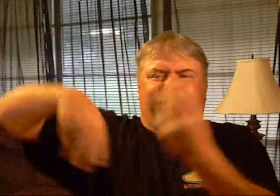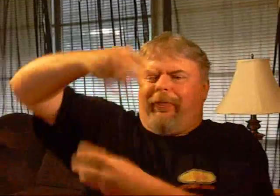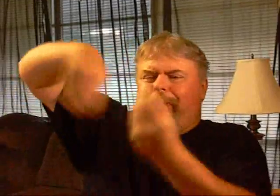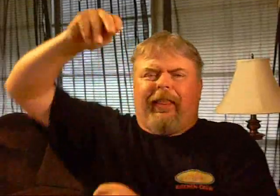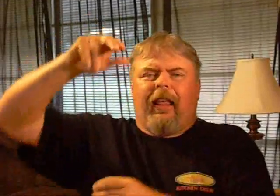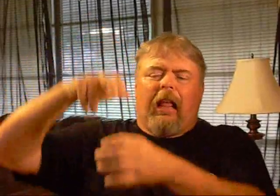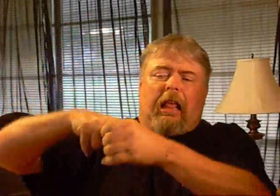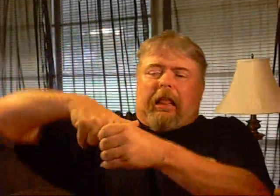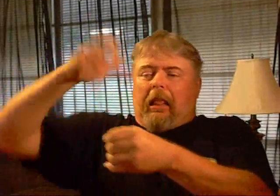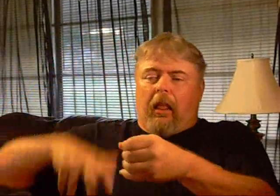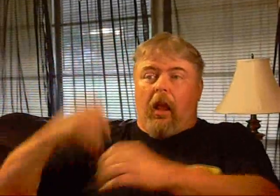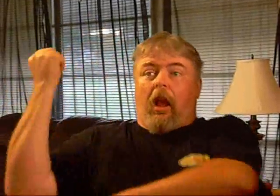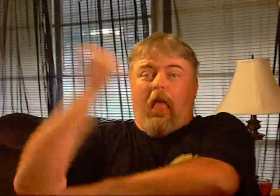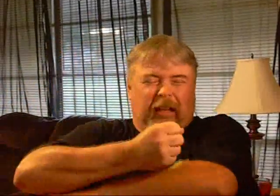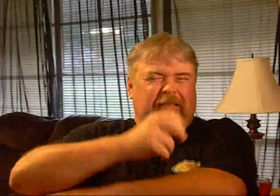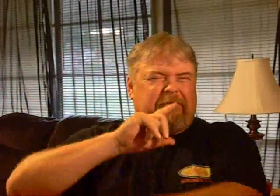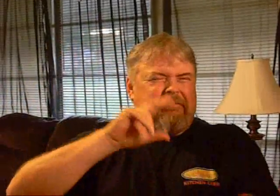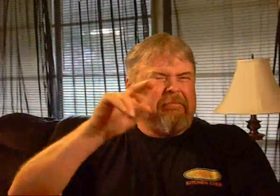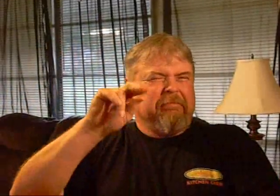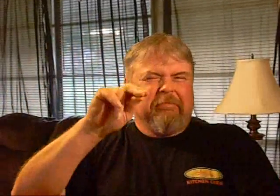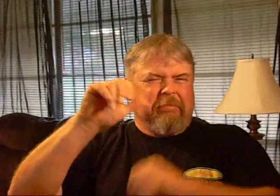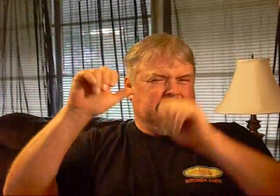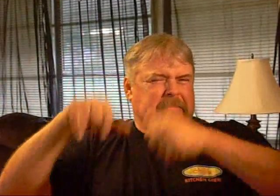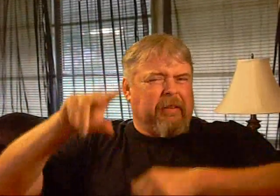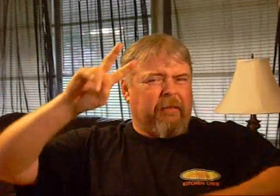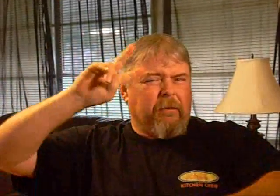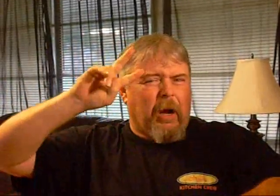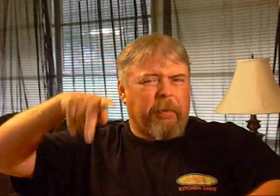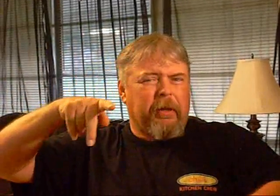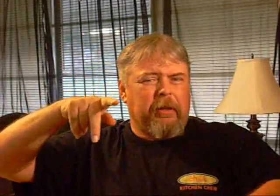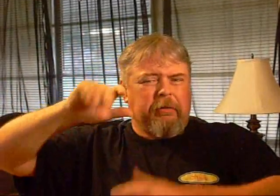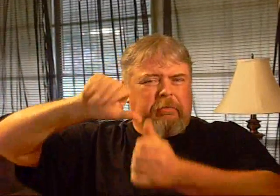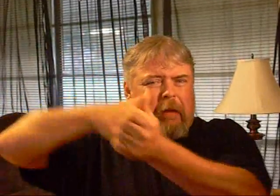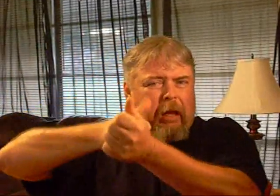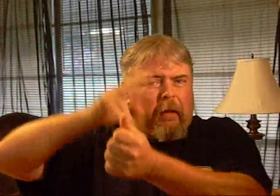When the men tell you back off, you back off. Three intense weeks.